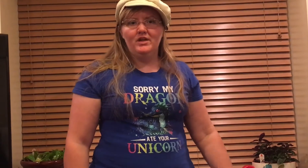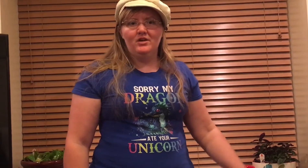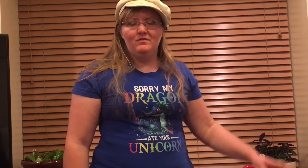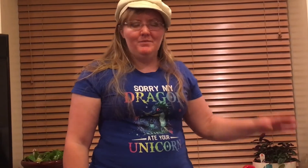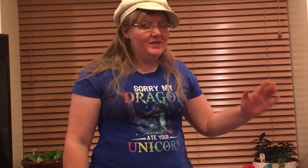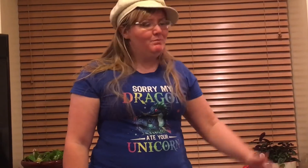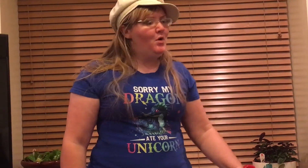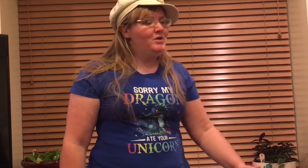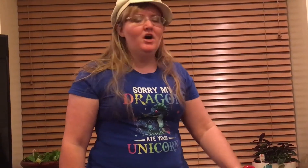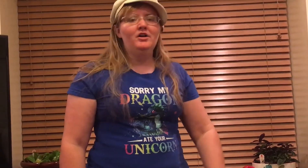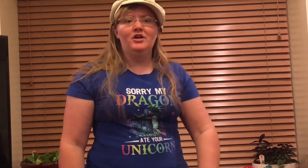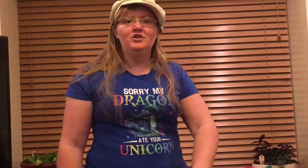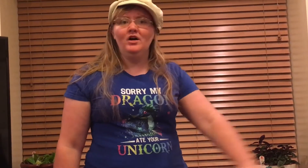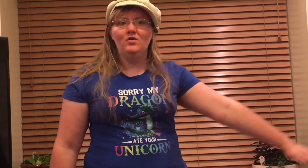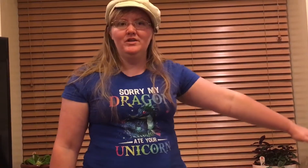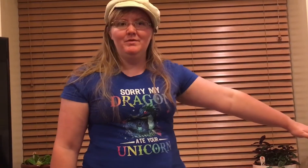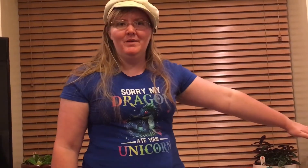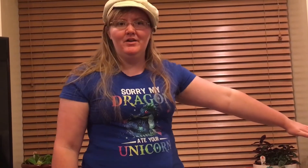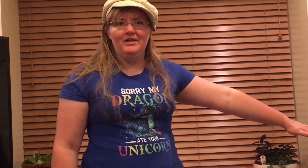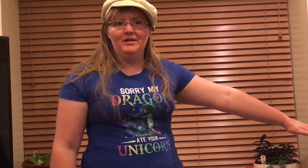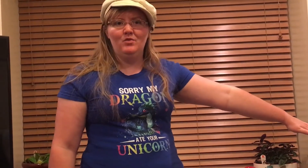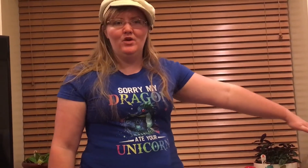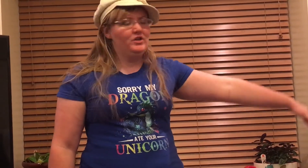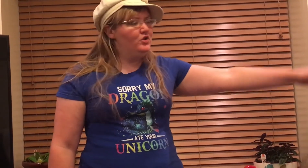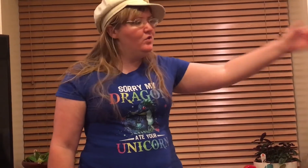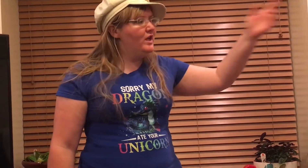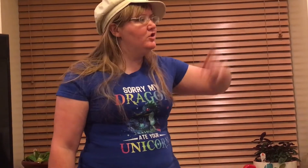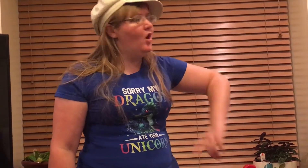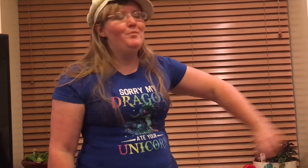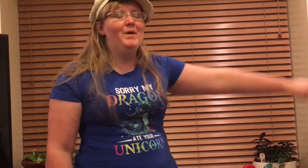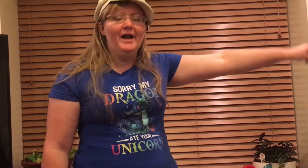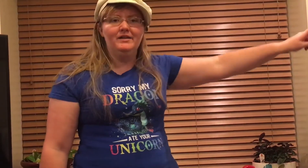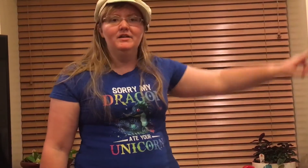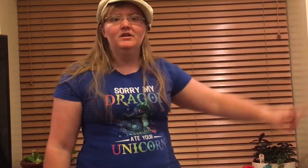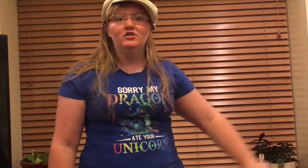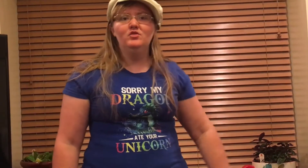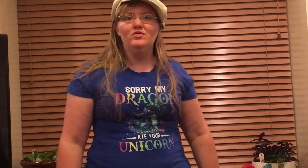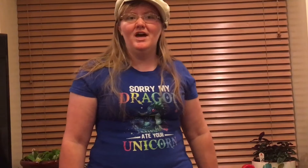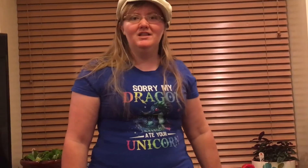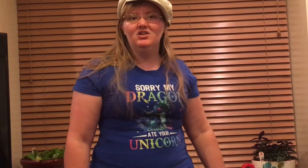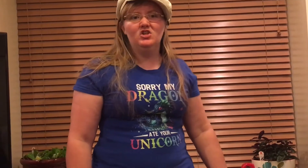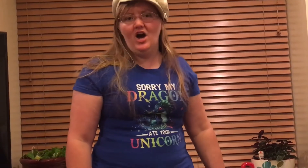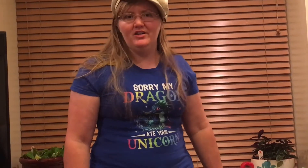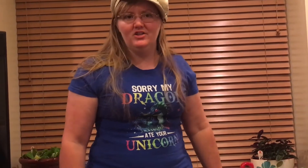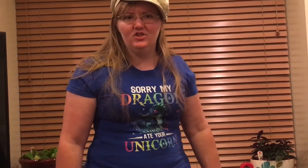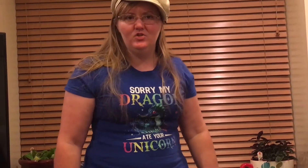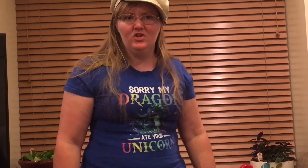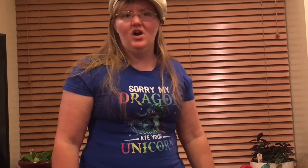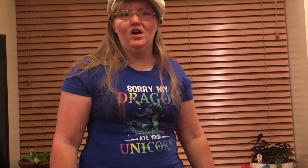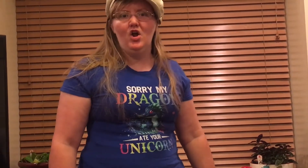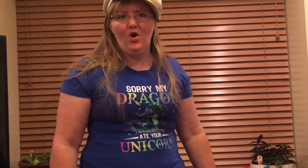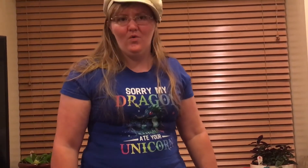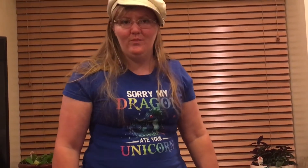are, from this moment on, are not going to be married anymore and you can go back to that little cottage they used to call her home.